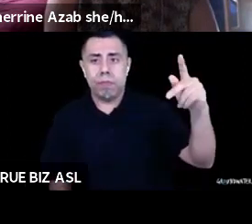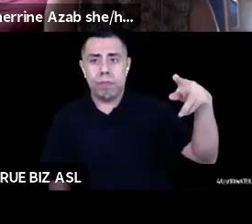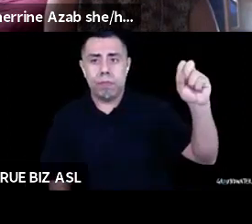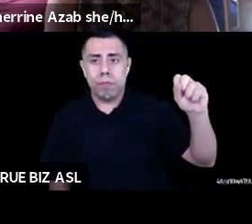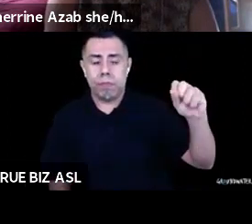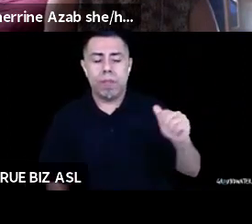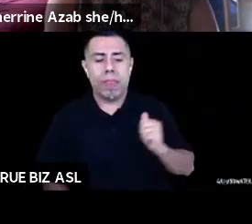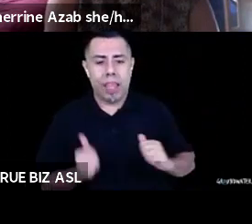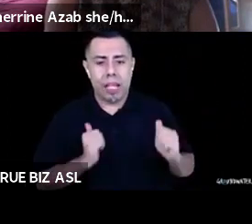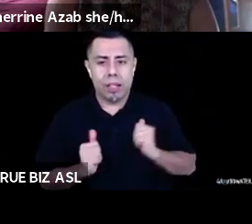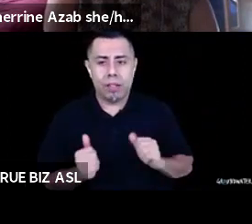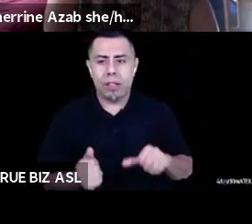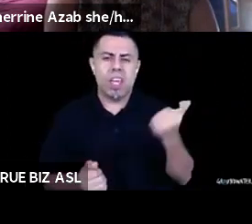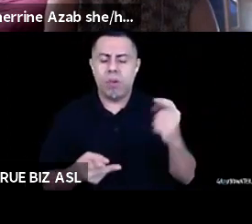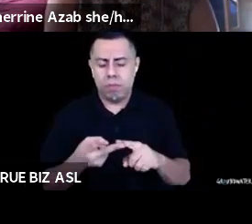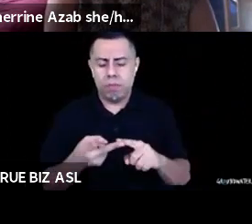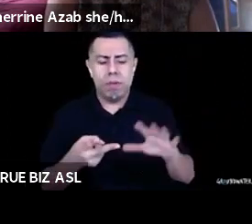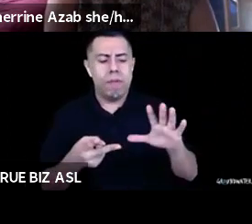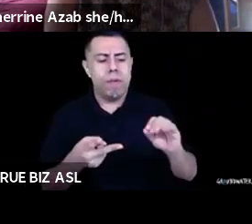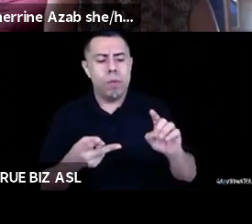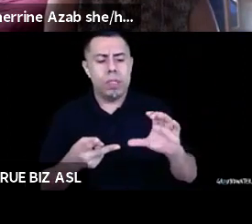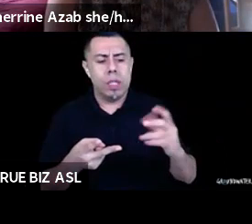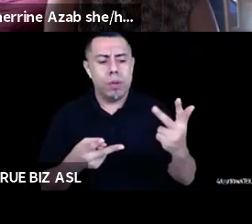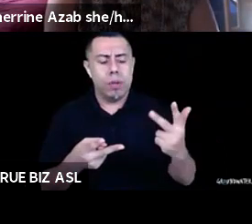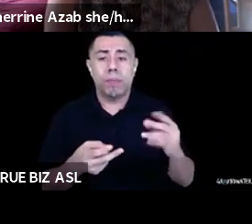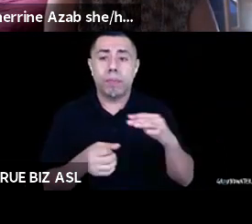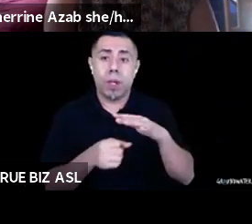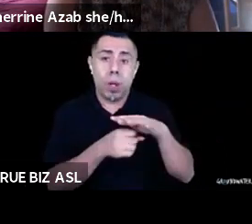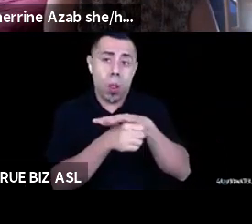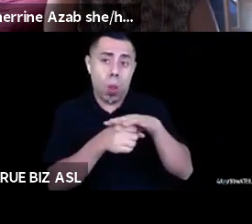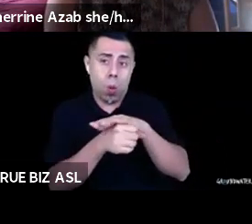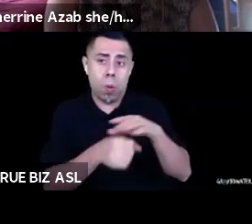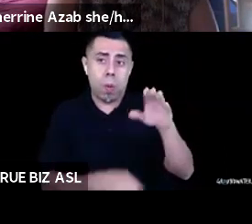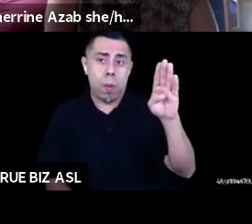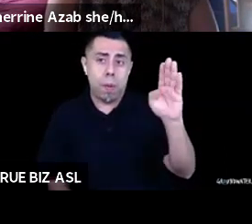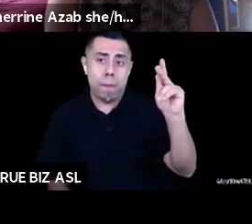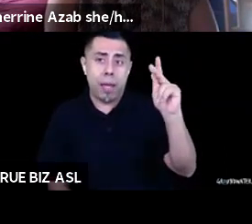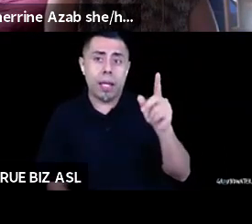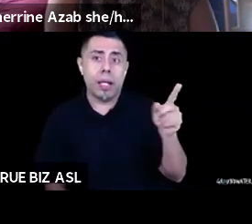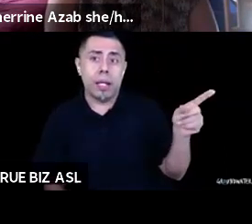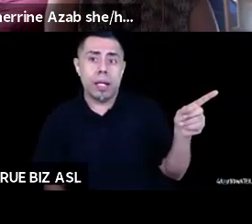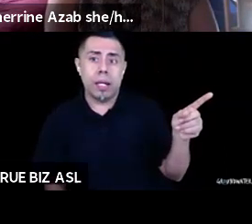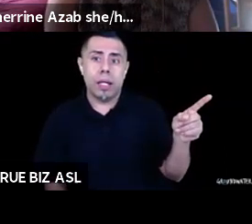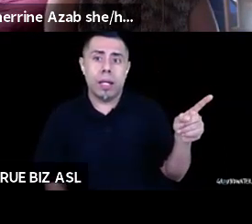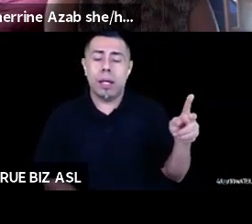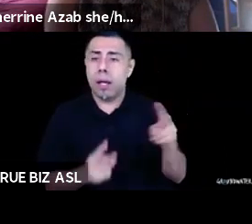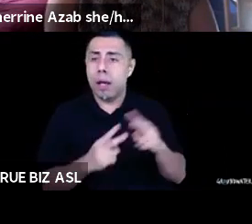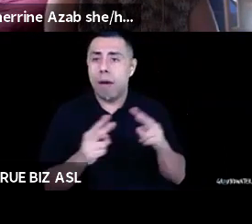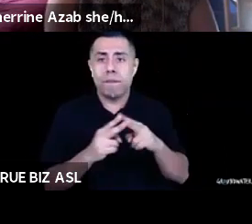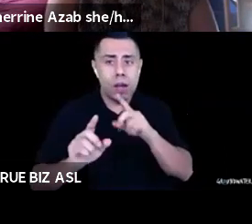501 C three is that local banks are being incredibly responsive to you right now. I was